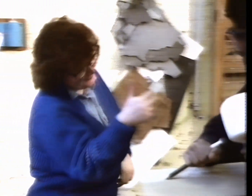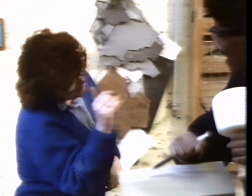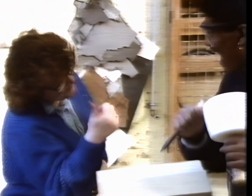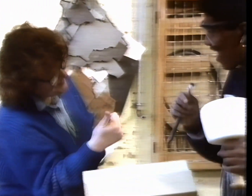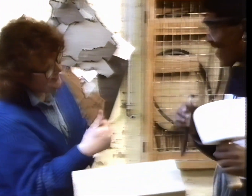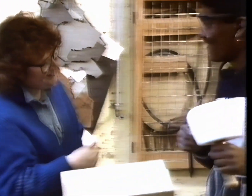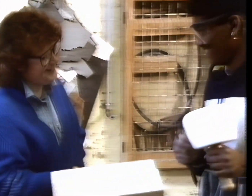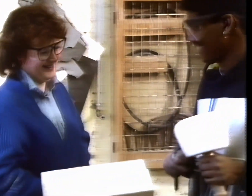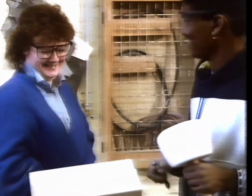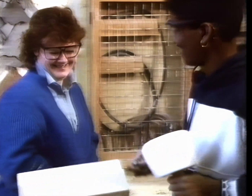Hi there. Hello.